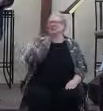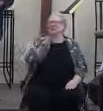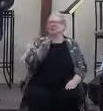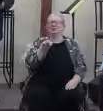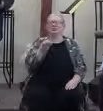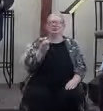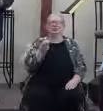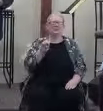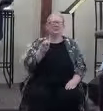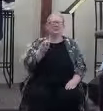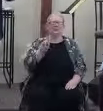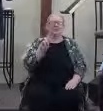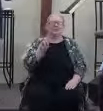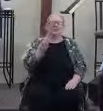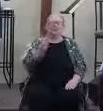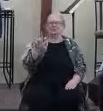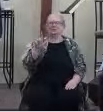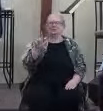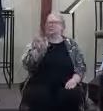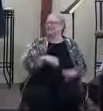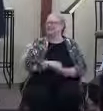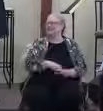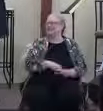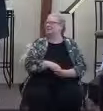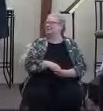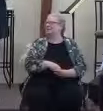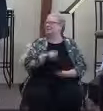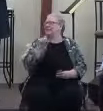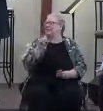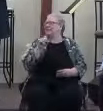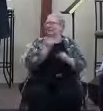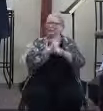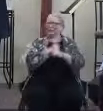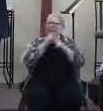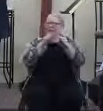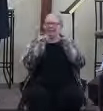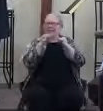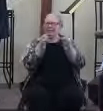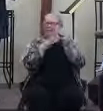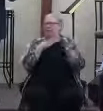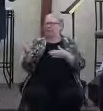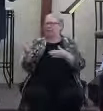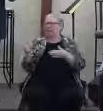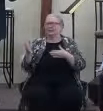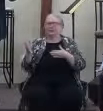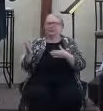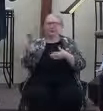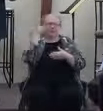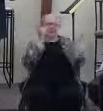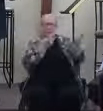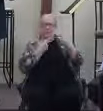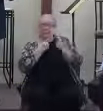camping arrangements. Now, next Sunday, there's no service here. You come, and there ain't going to be anybody here.